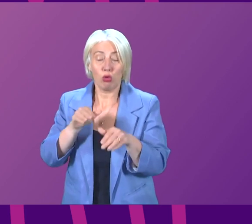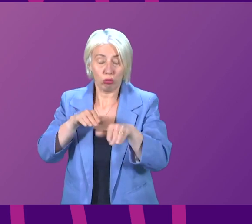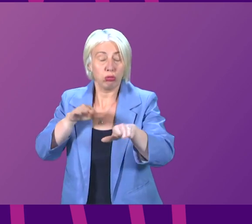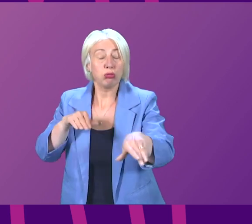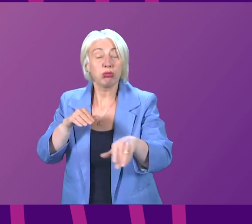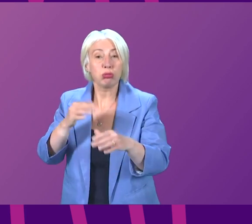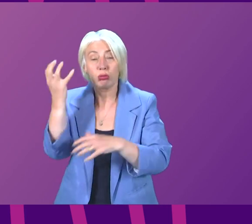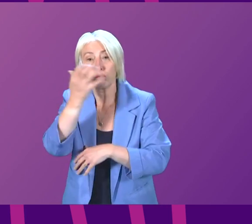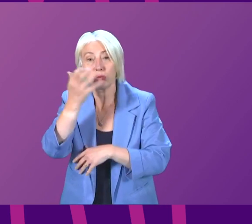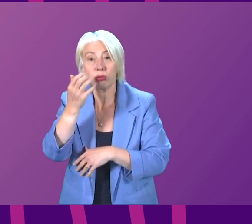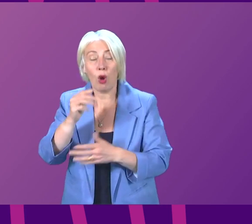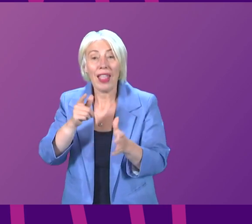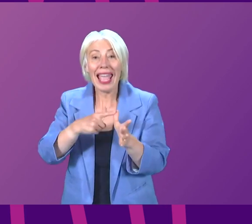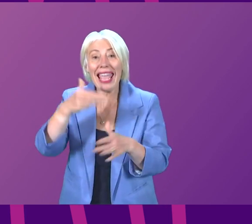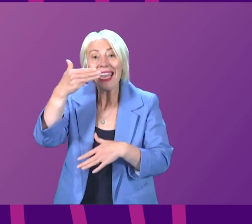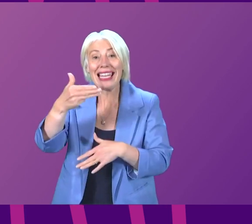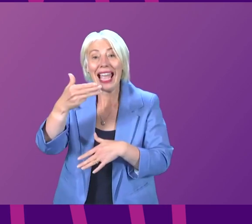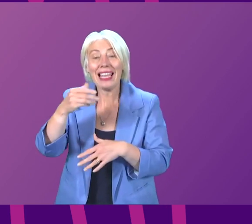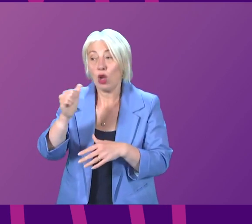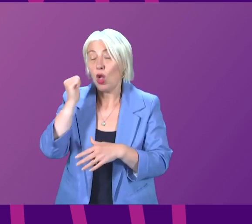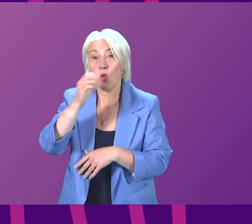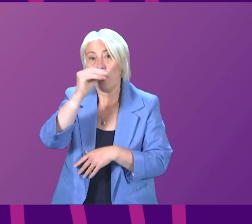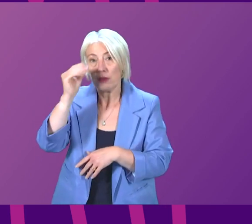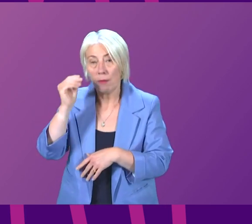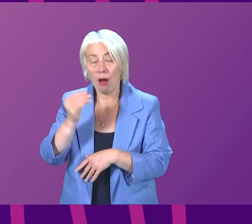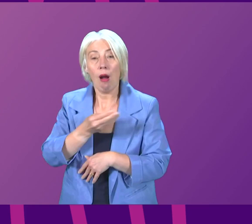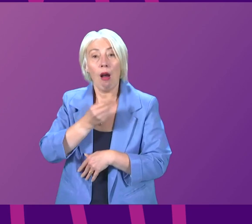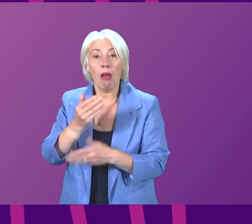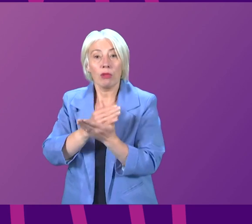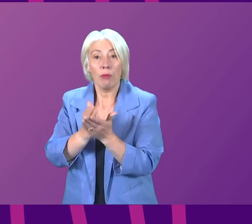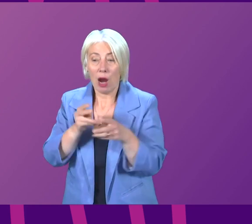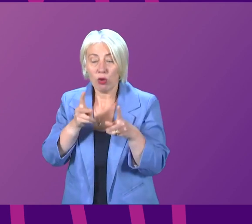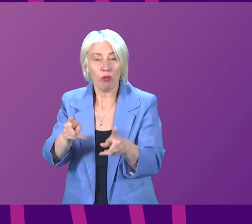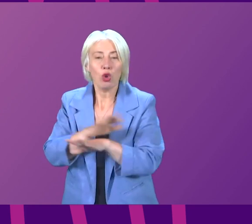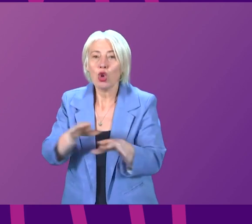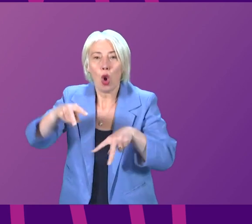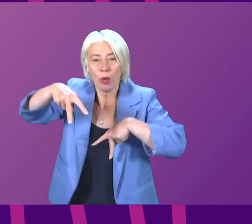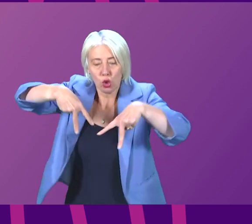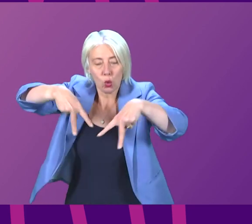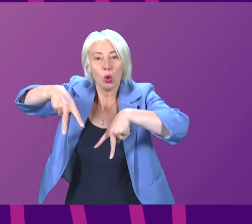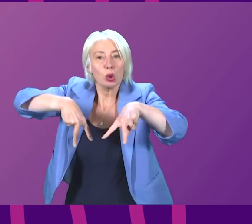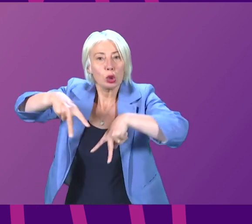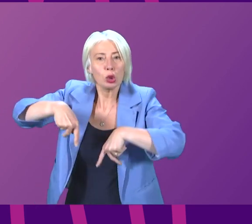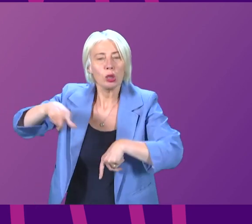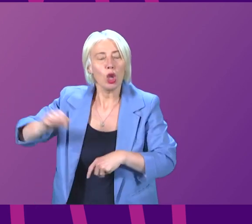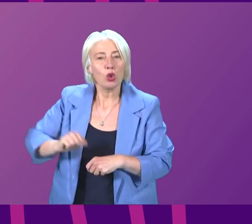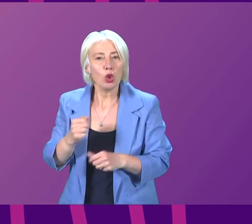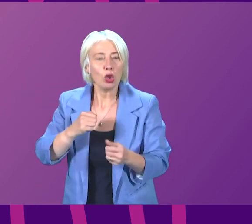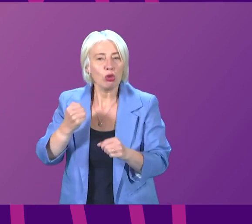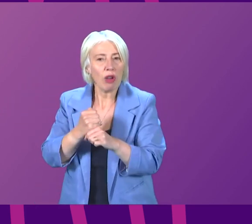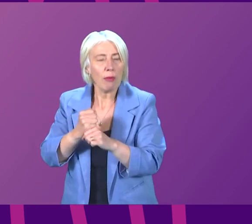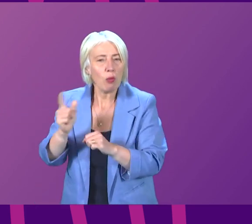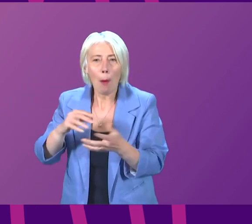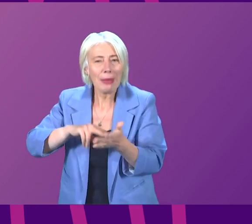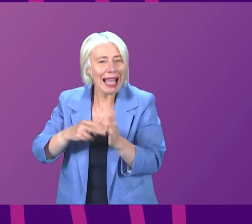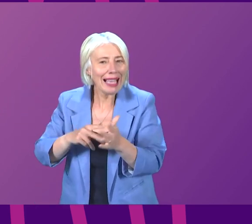the A9 over the summer on sections of the road that have not been duelled what plans the Scottish Government has to